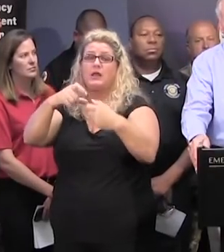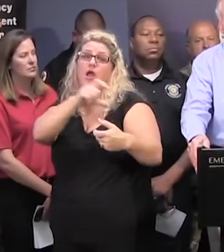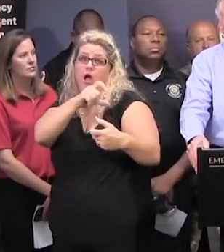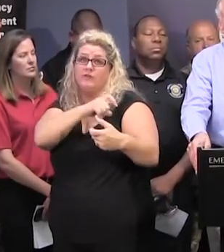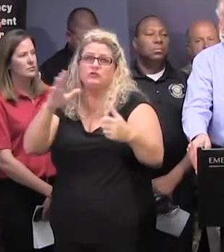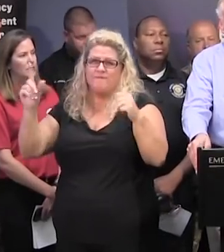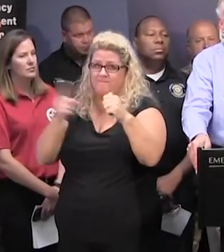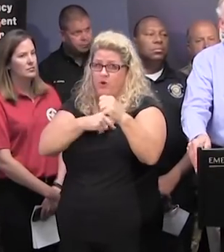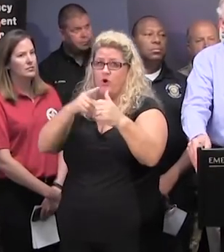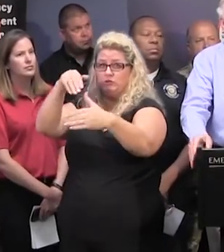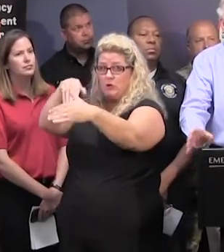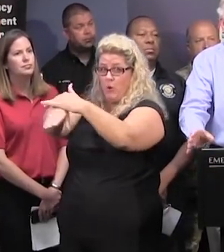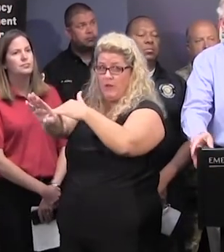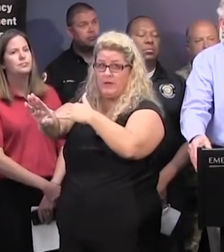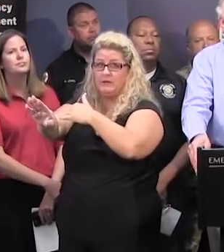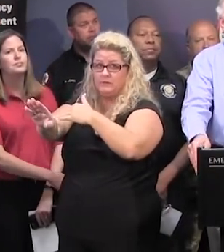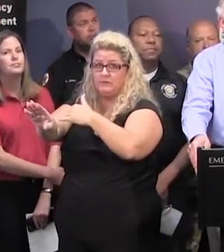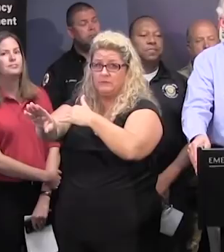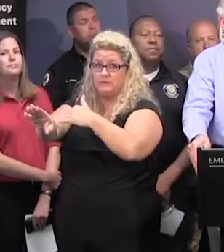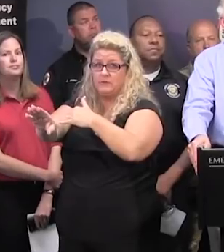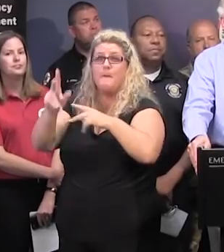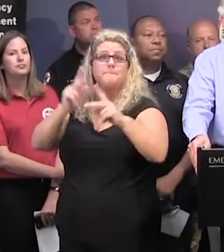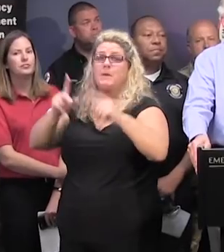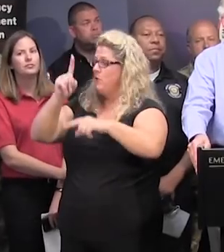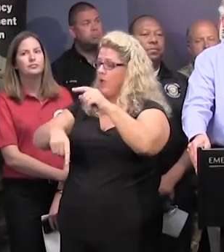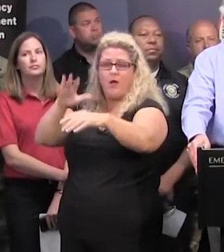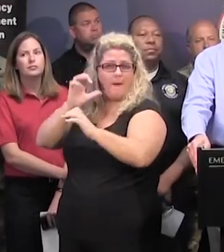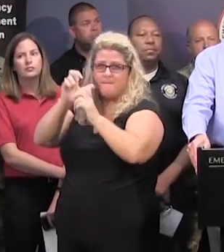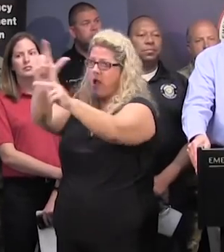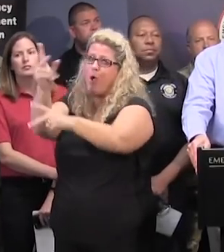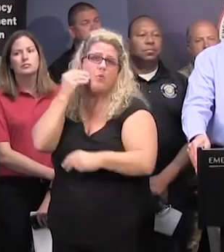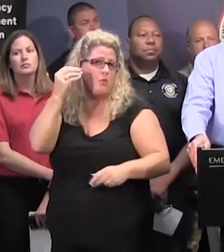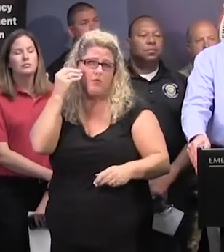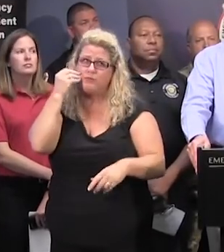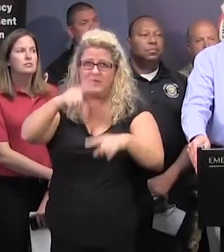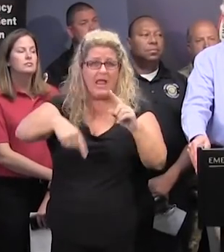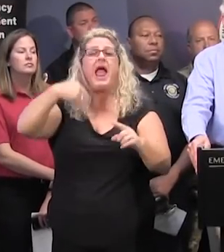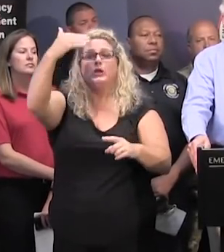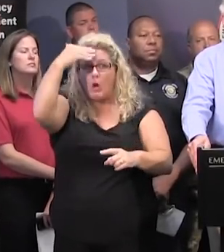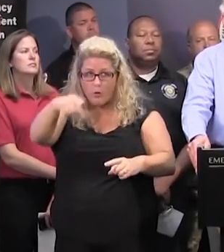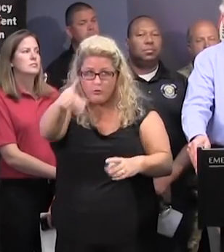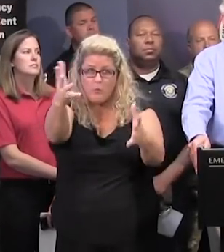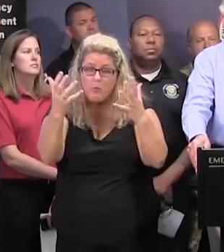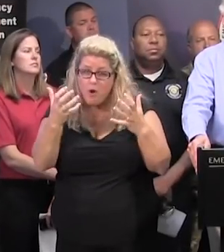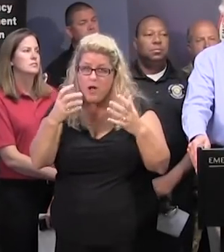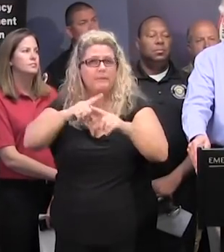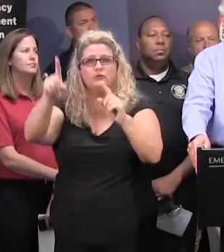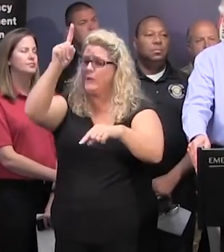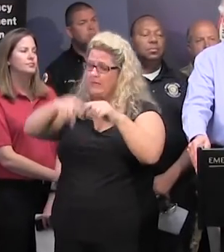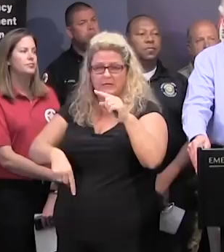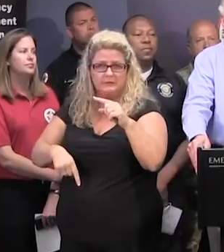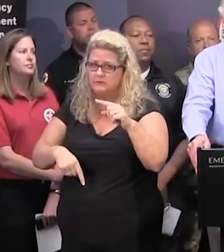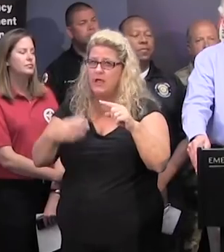back in. People will not be able to go back into their homes. We know everyone wants to get back to see what has happened